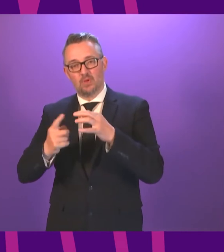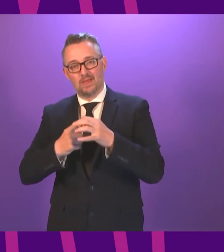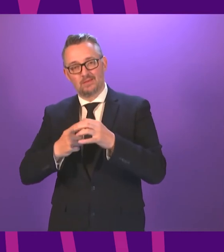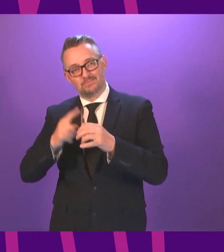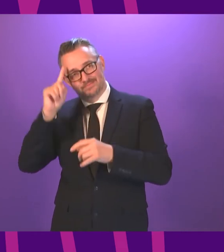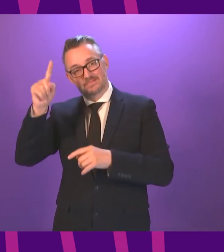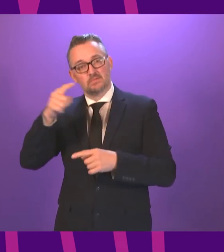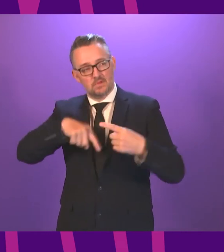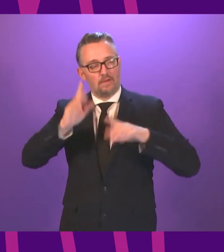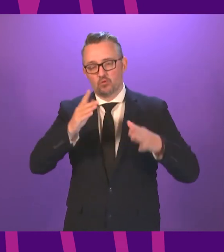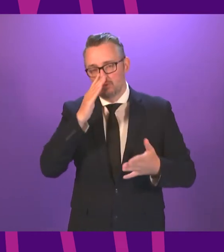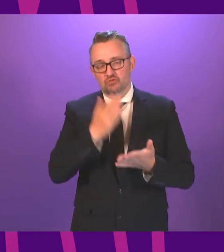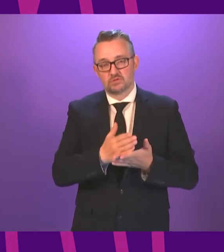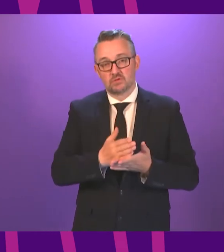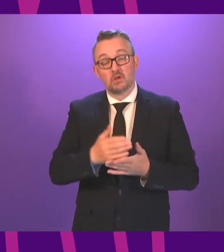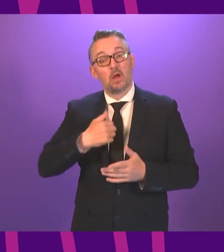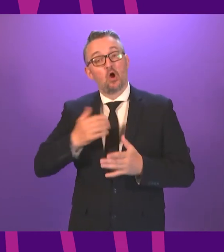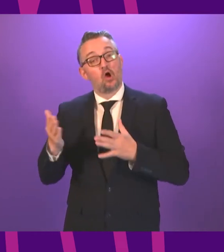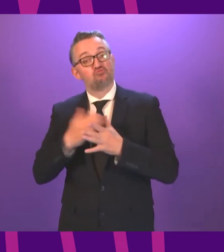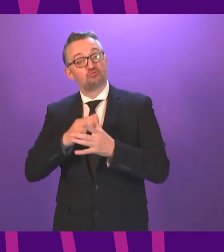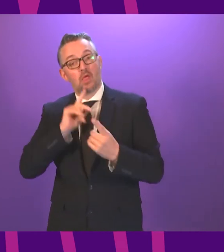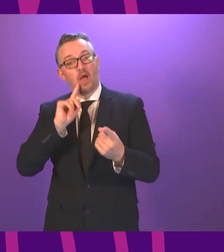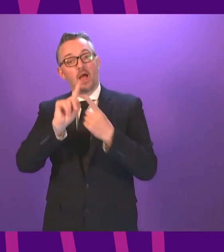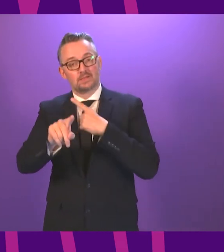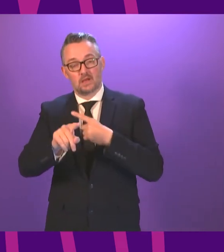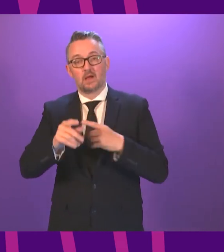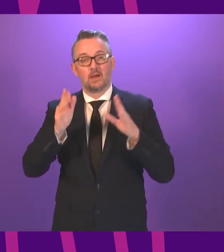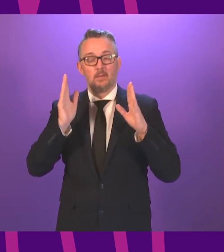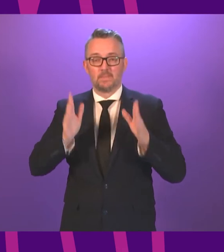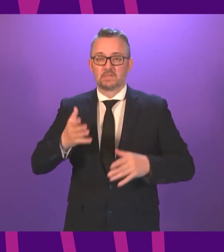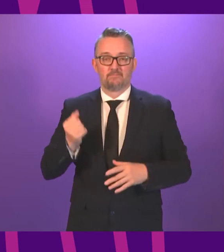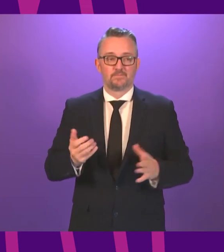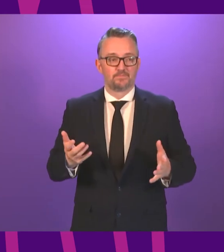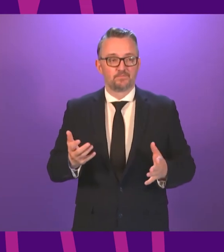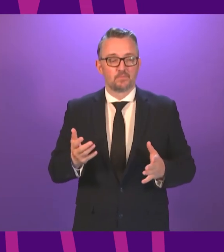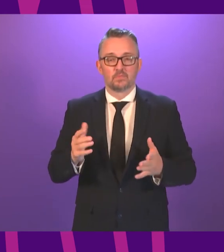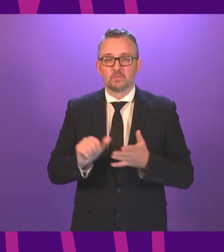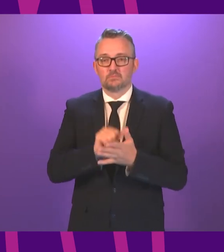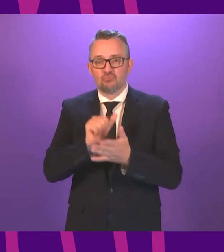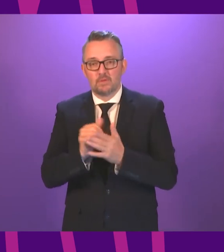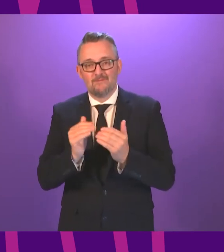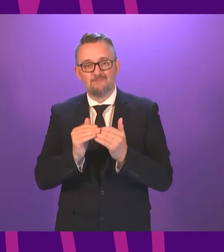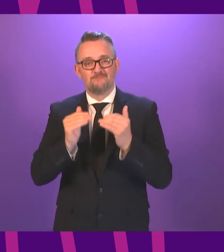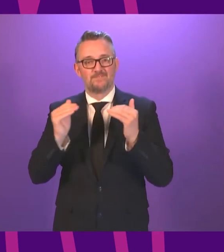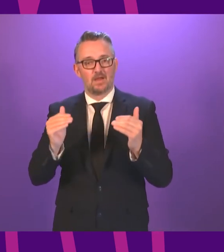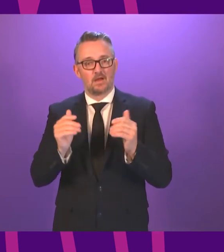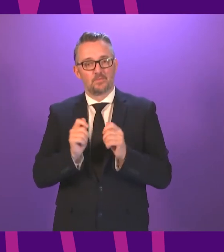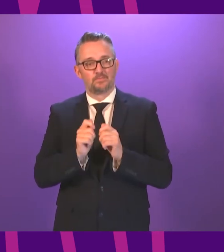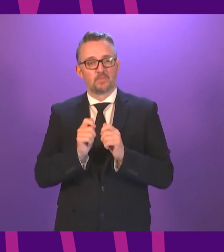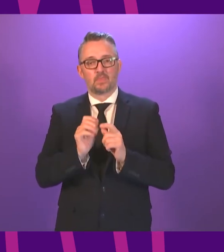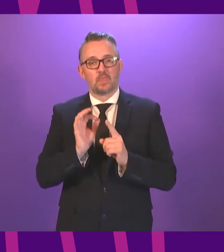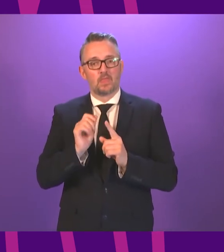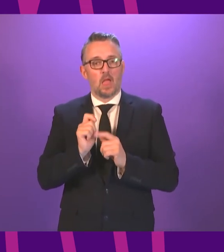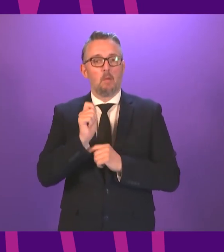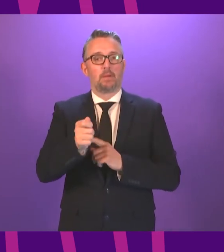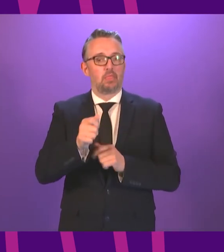I pointed out in my original answer the importance of a credible and fair assessment and appeals process, and